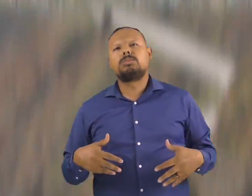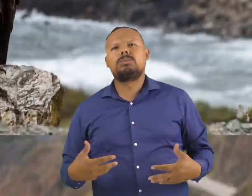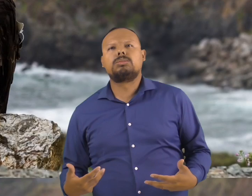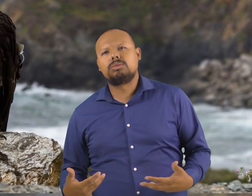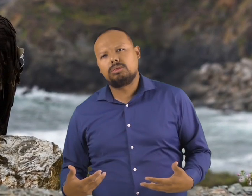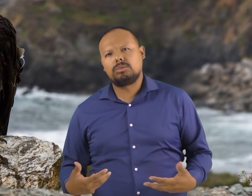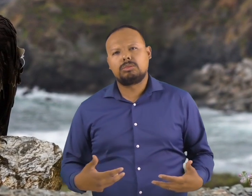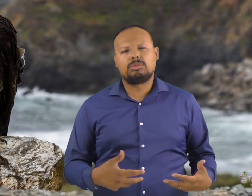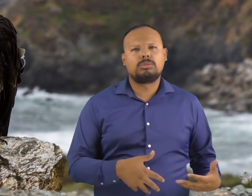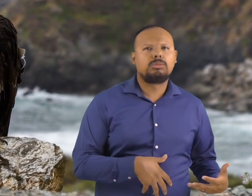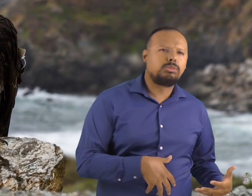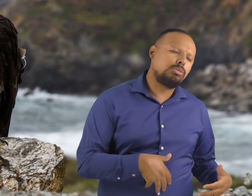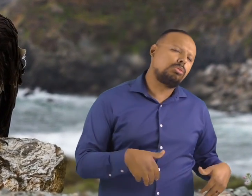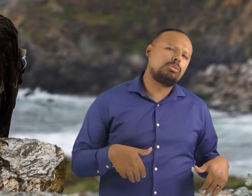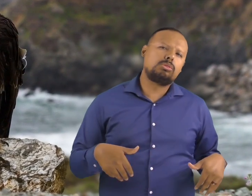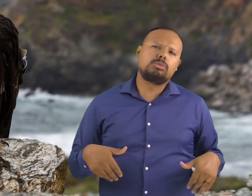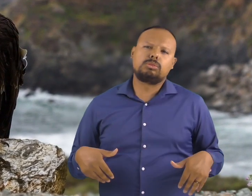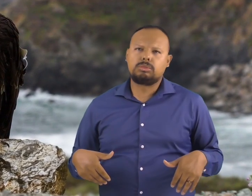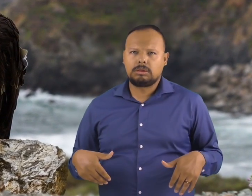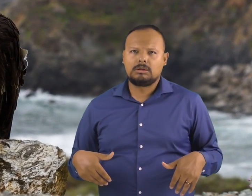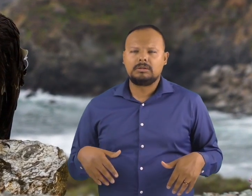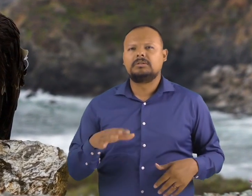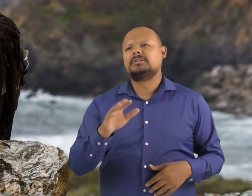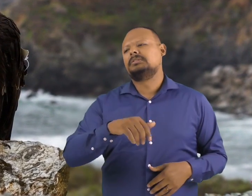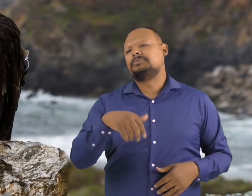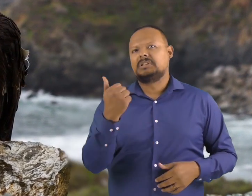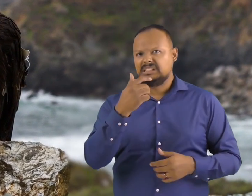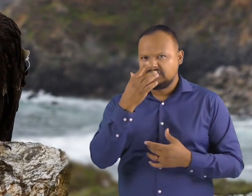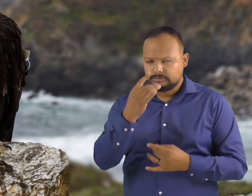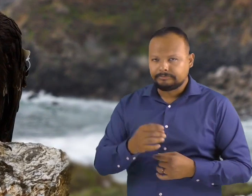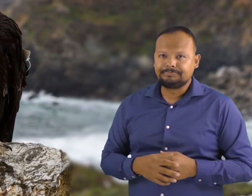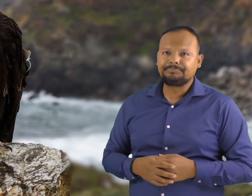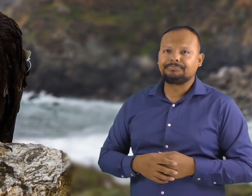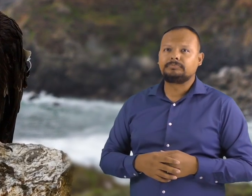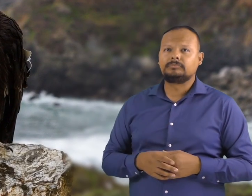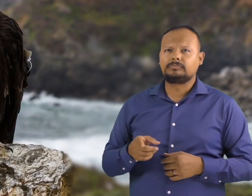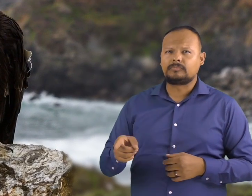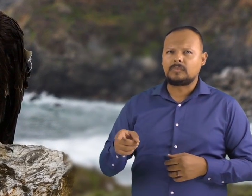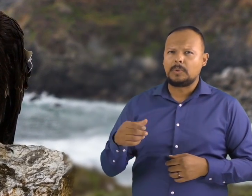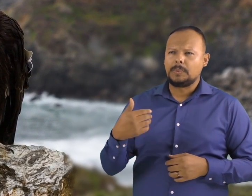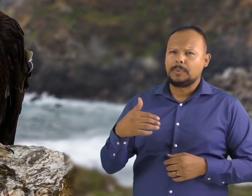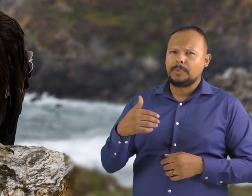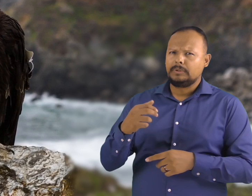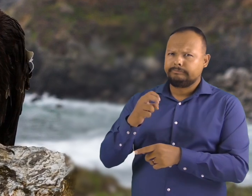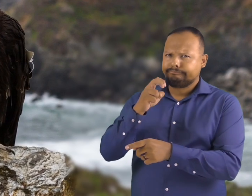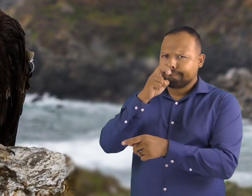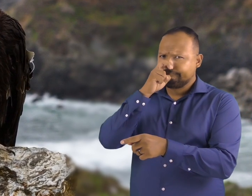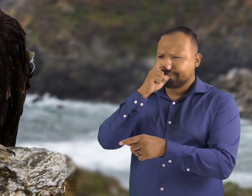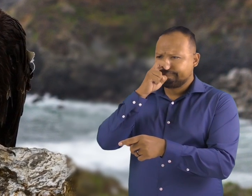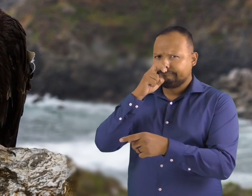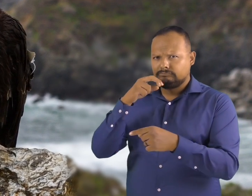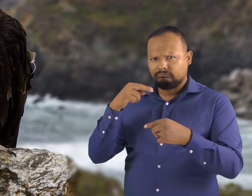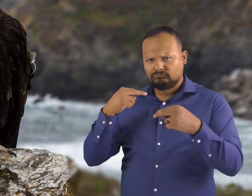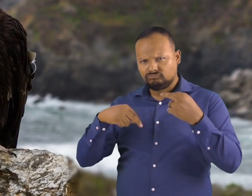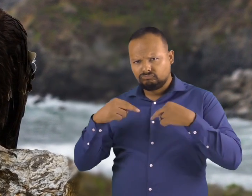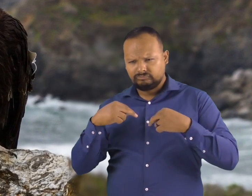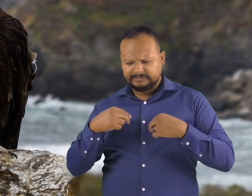Condors are very particular about cleaning themselves, especially after a meal. They preen, which means they